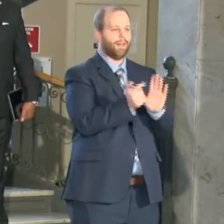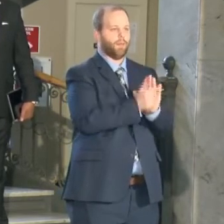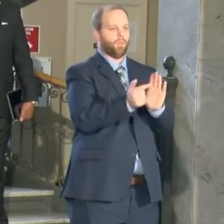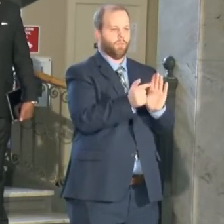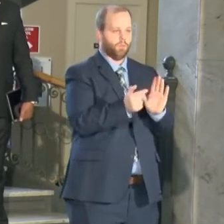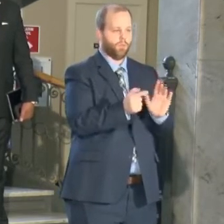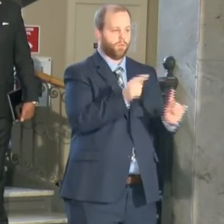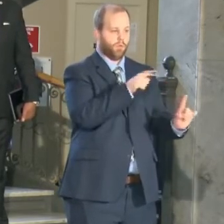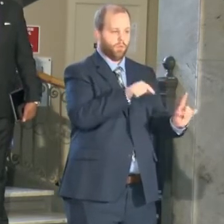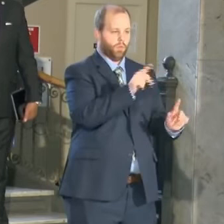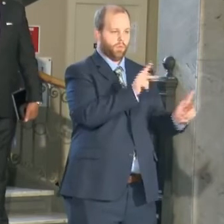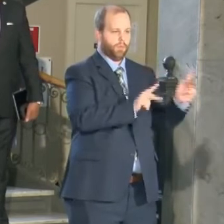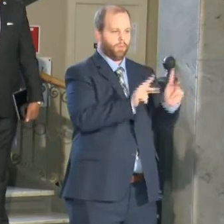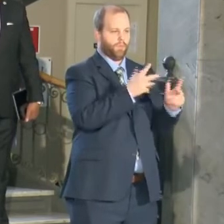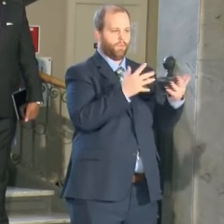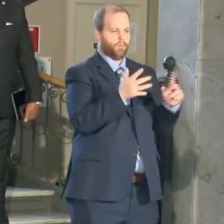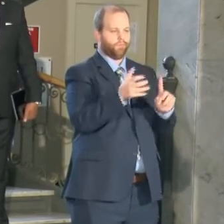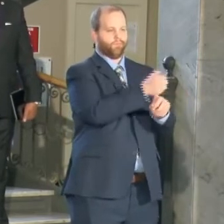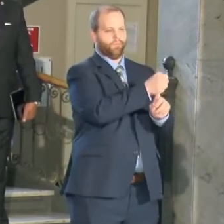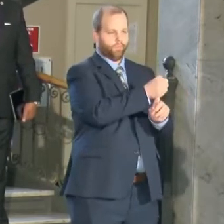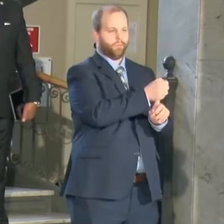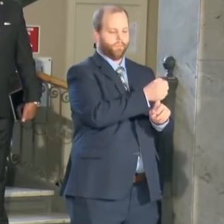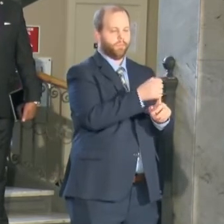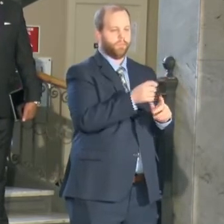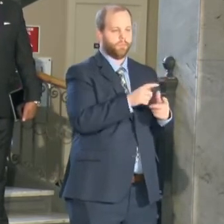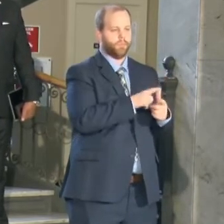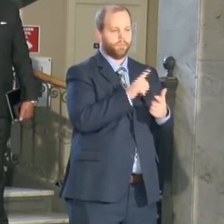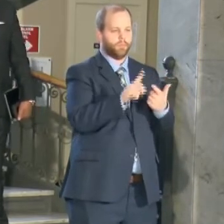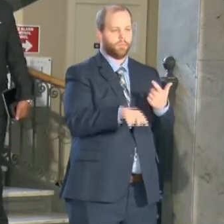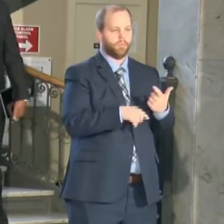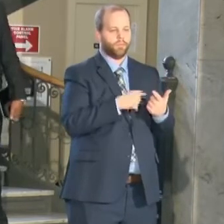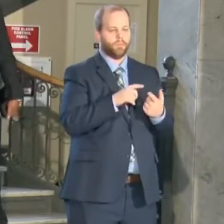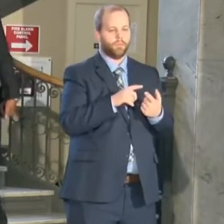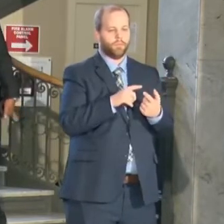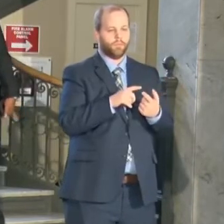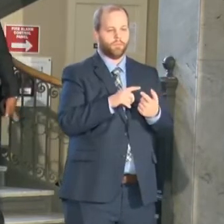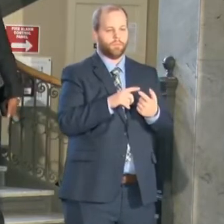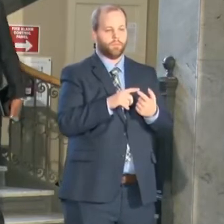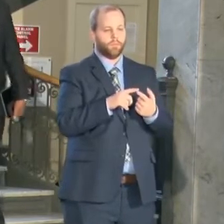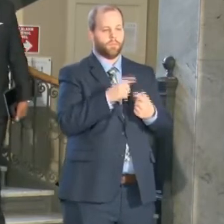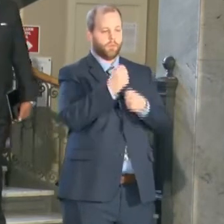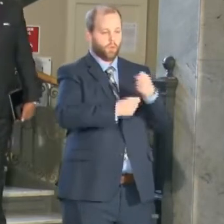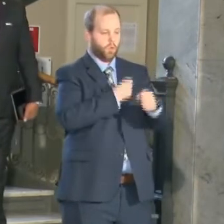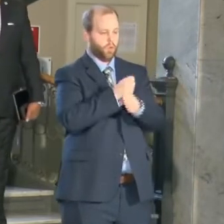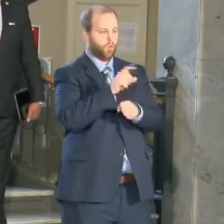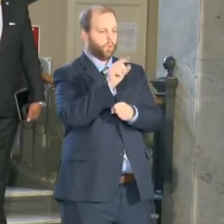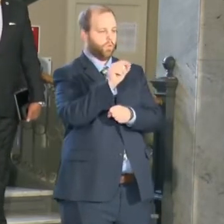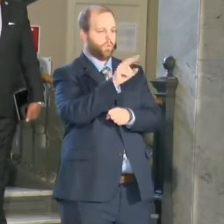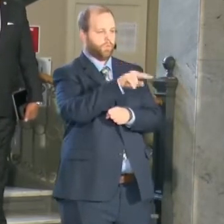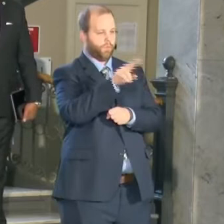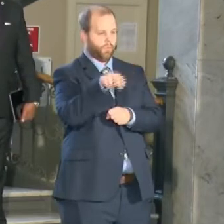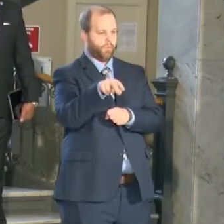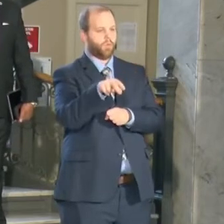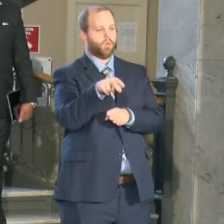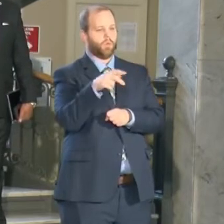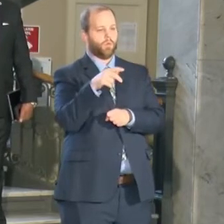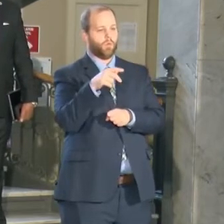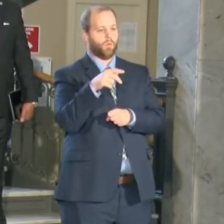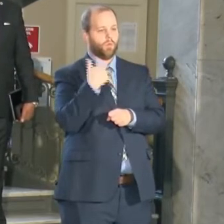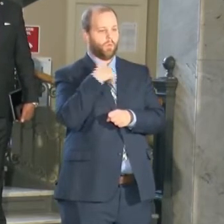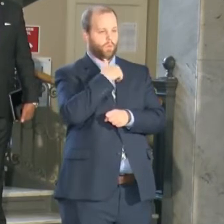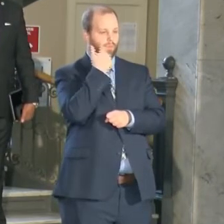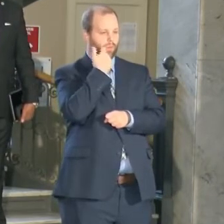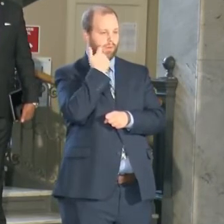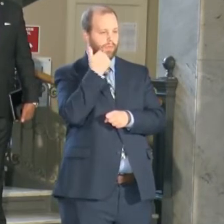possession of those illegal guns. Of the 2022, year 2022, our 10 homicides, we've made